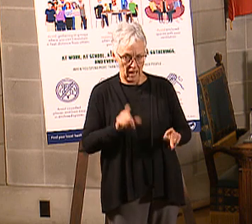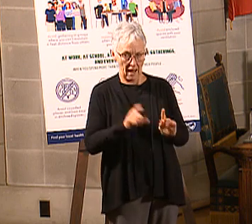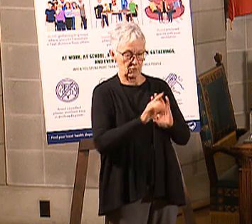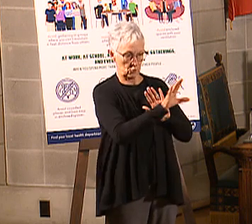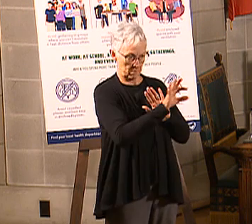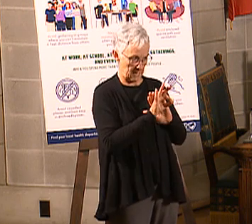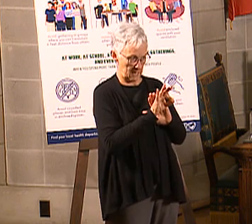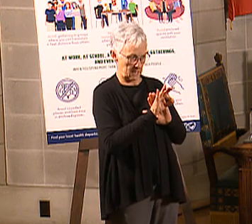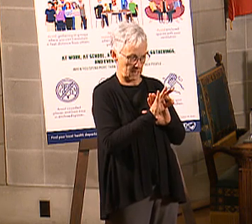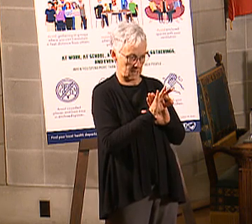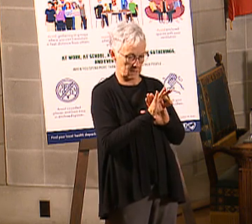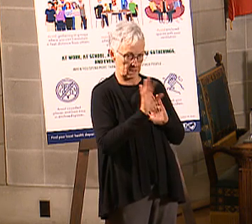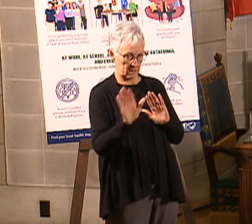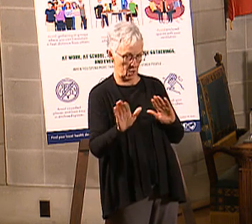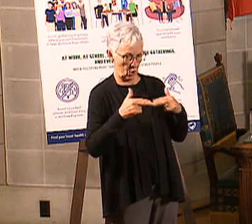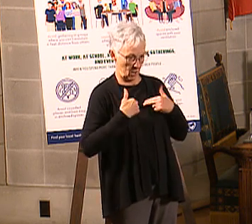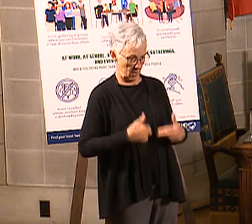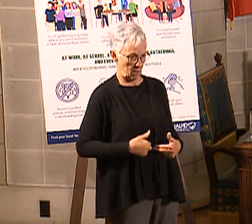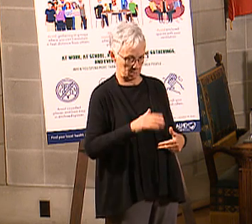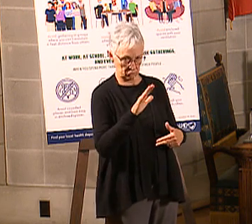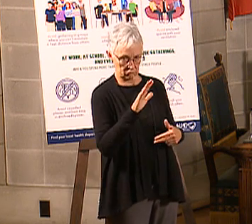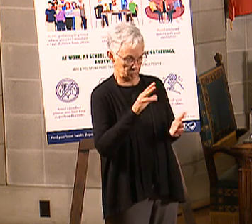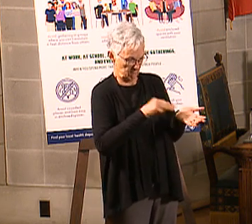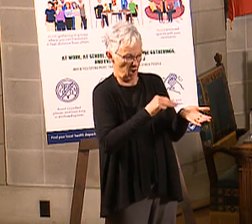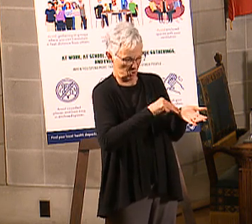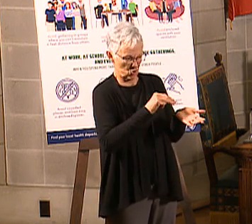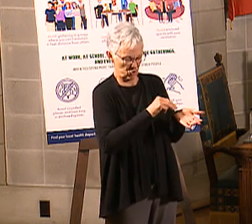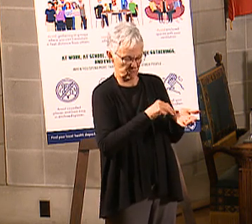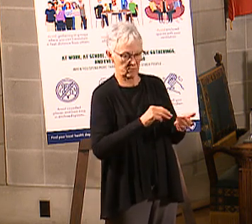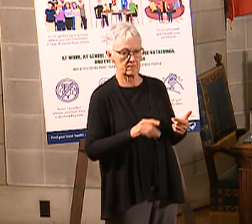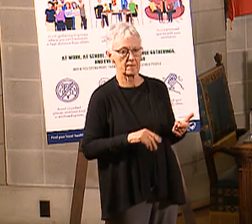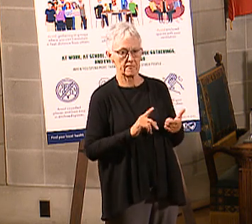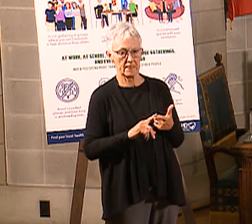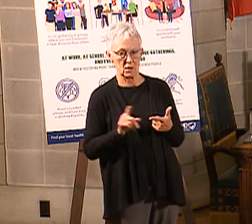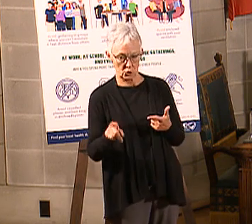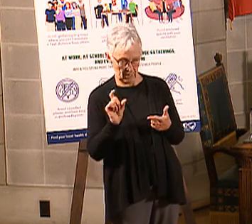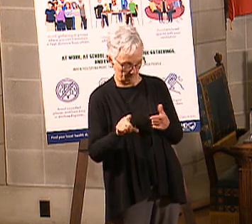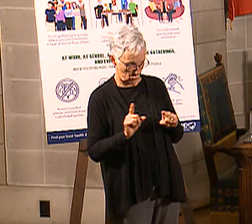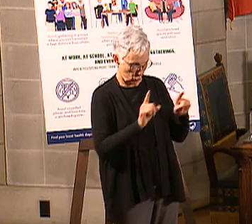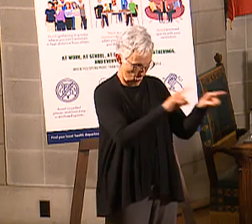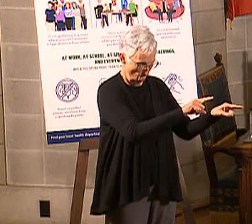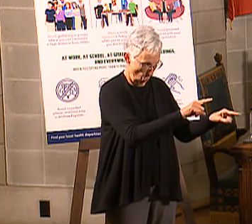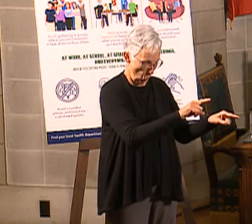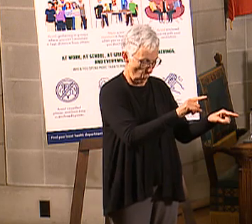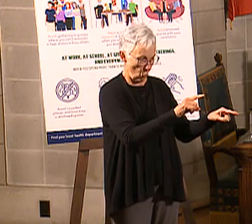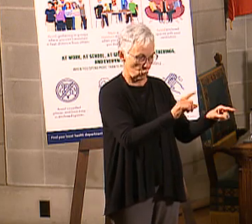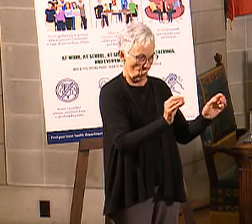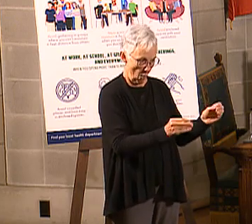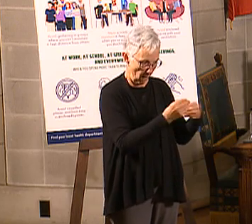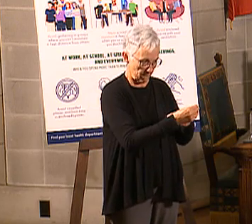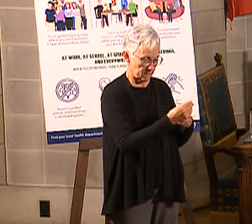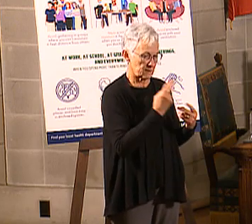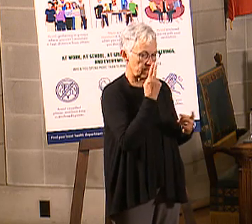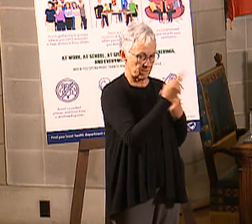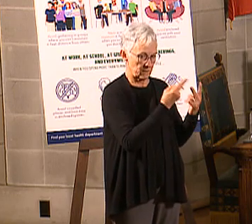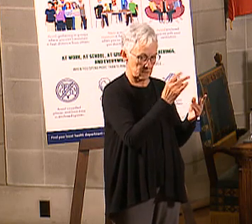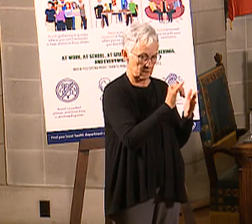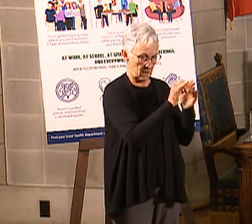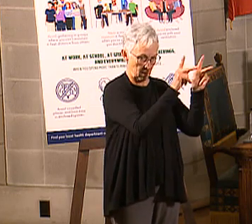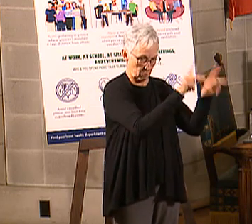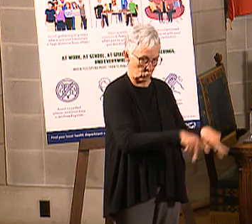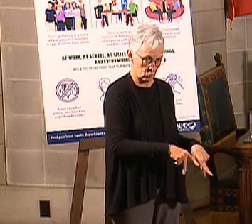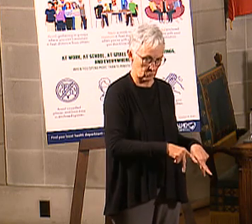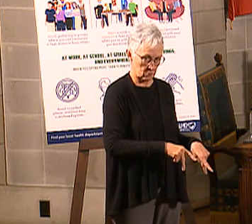a primary health care provider. Yes. You see that person. Yes. And you have to do that before